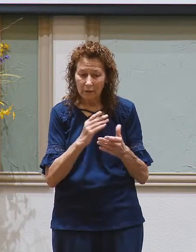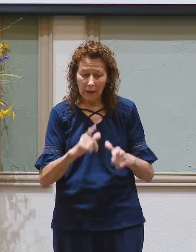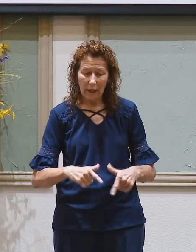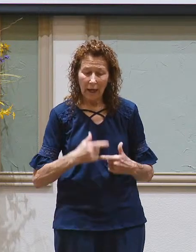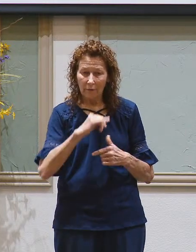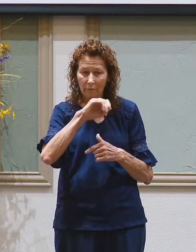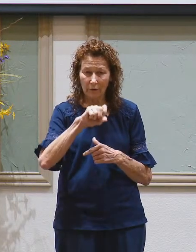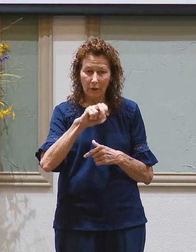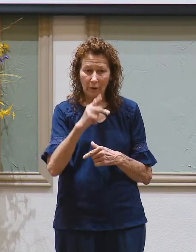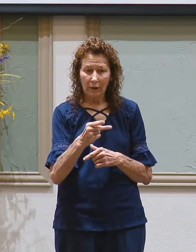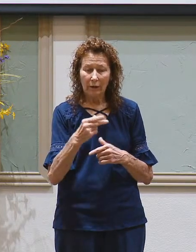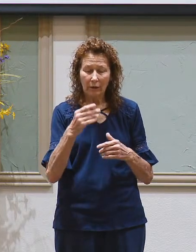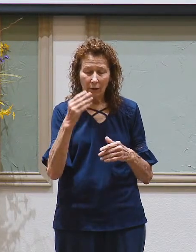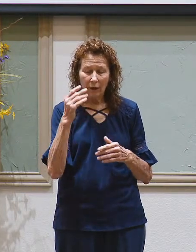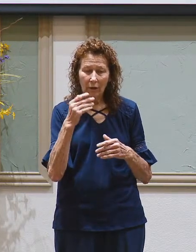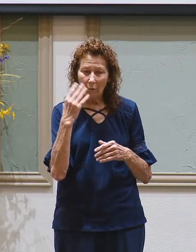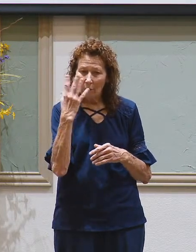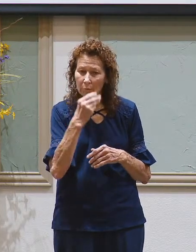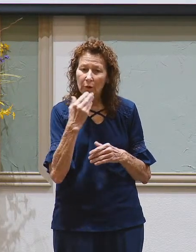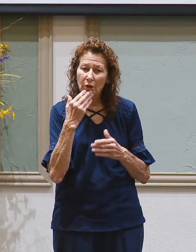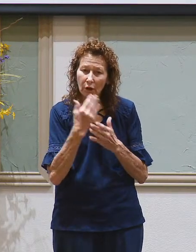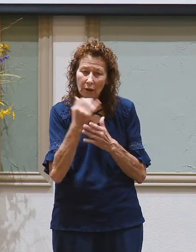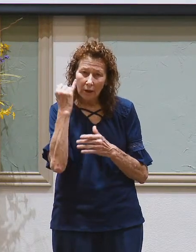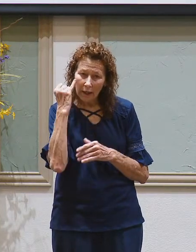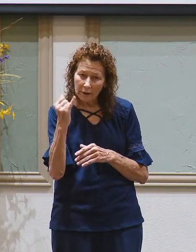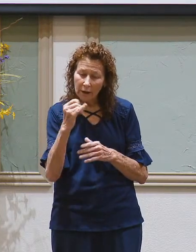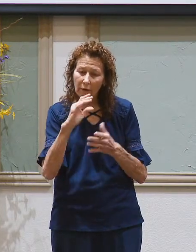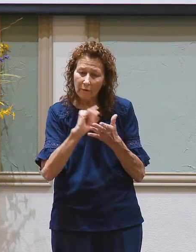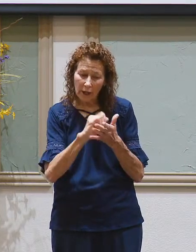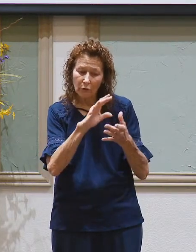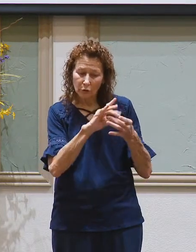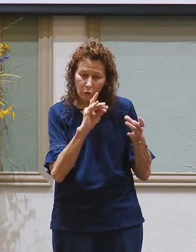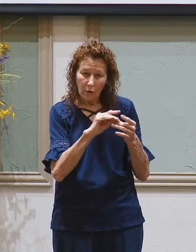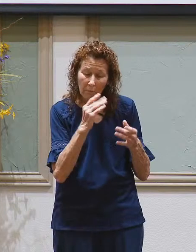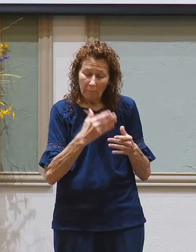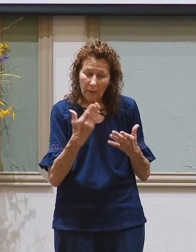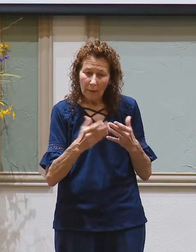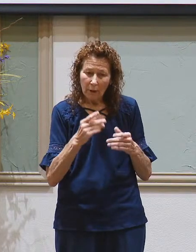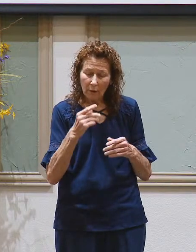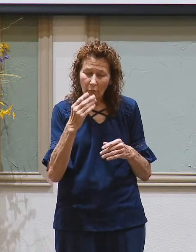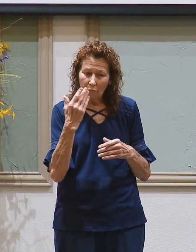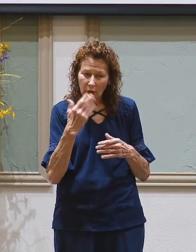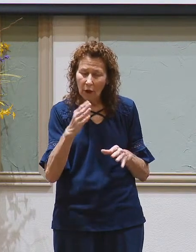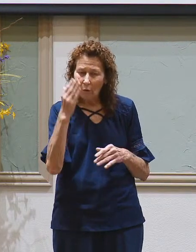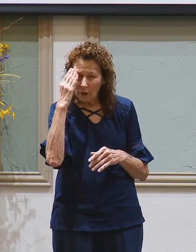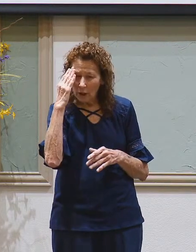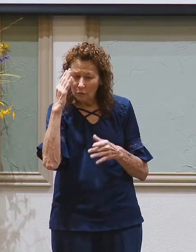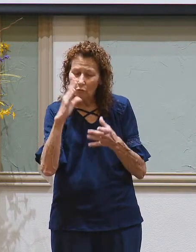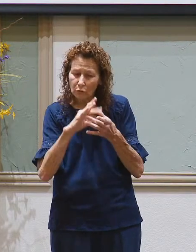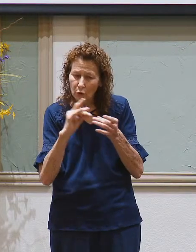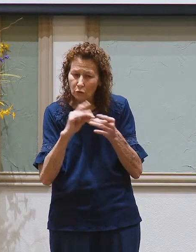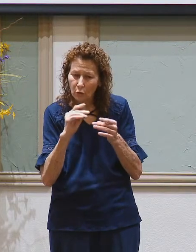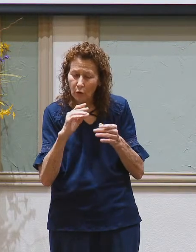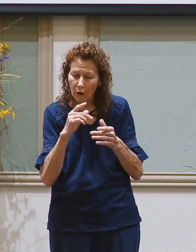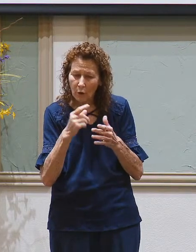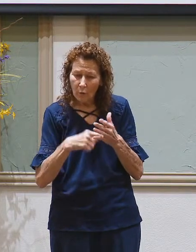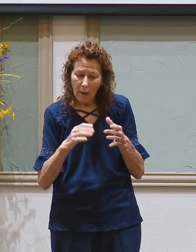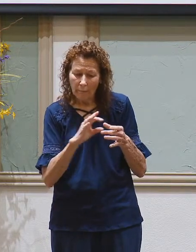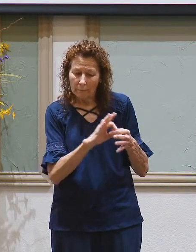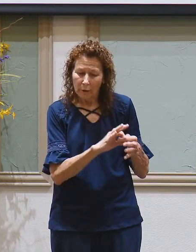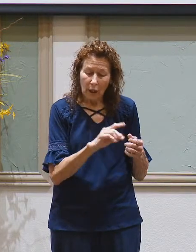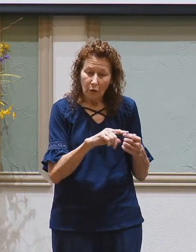think we have a pretty good handle on the Joseph story. And maybe we've always had a pretty good handle on the facts of the story.